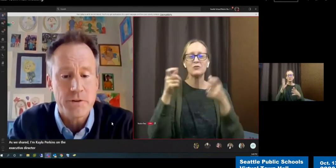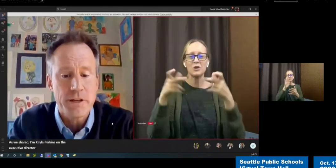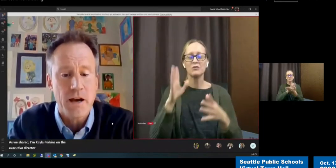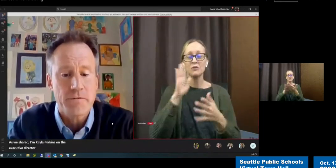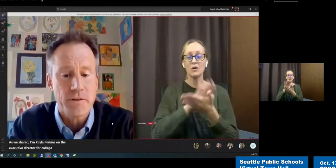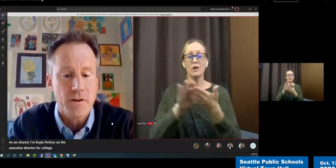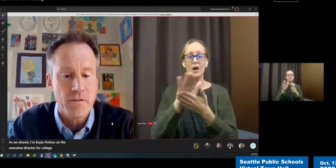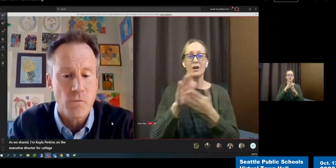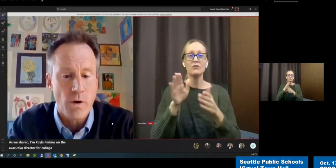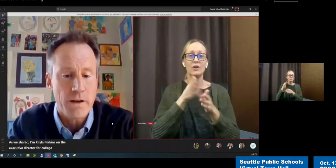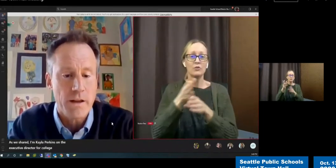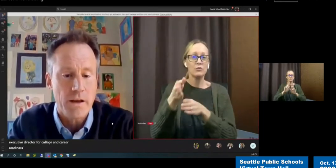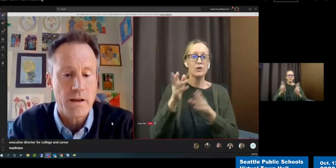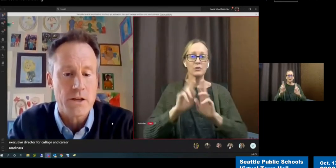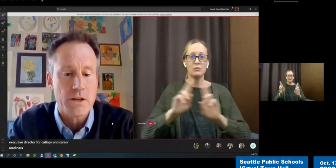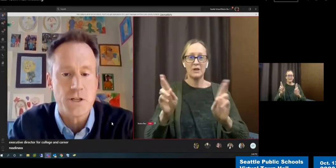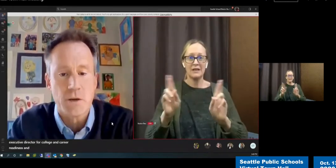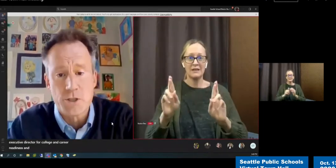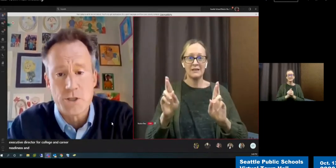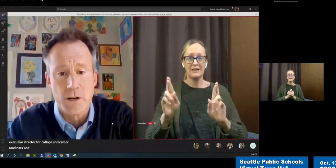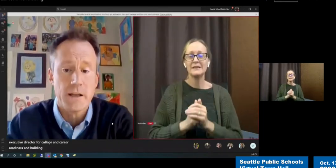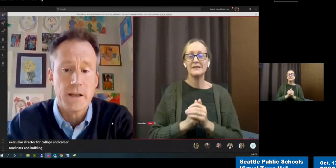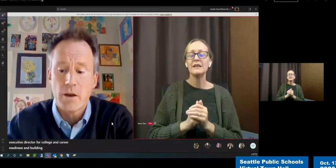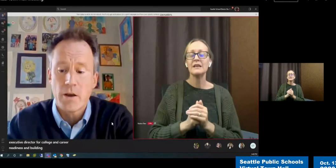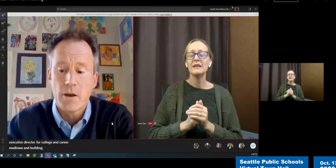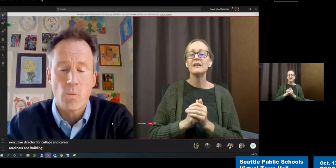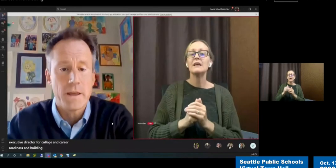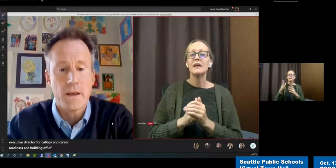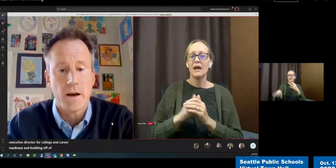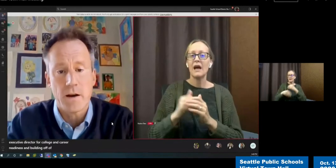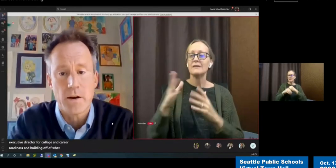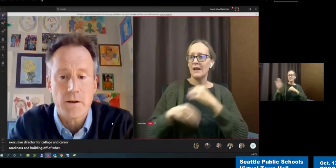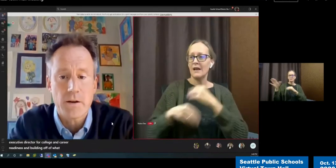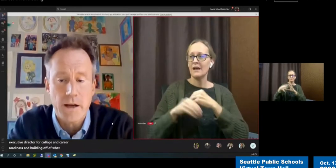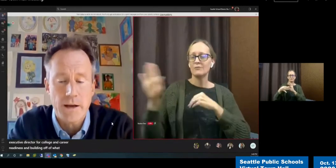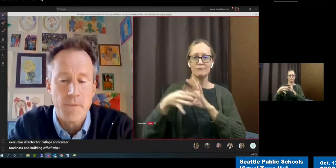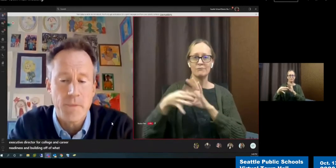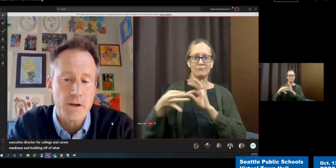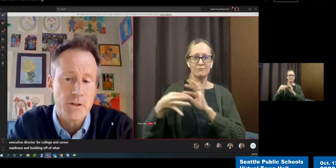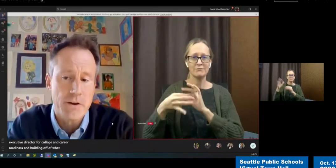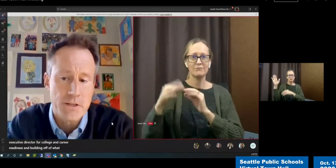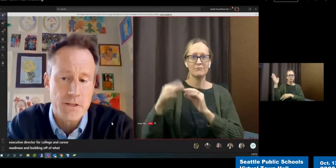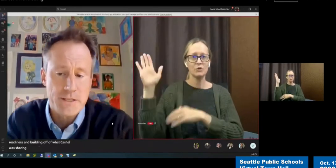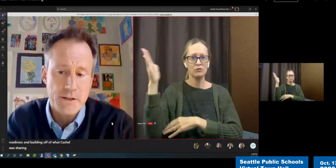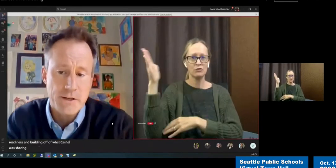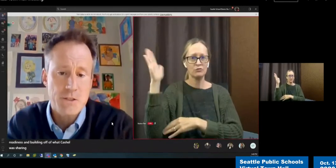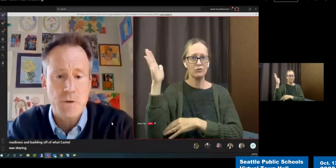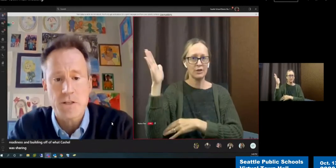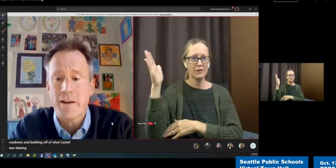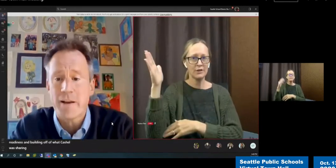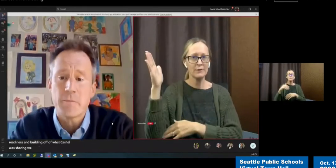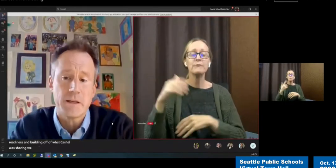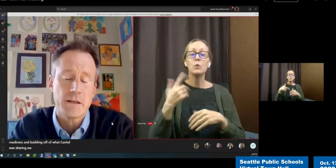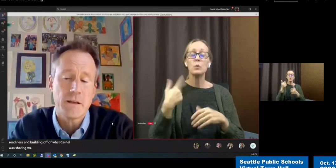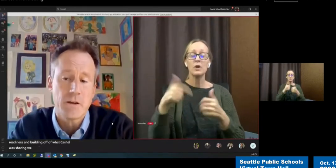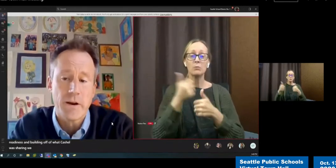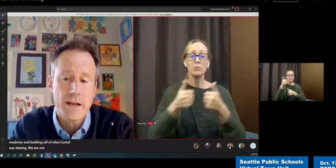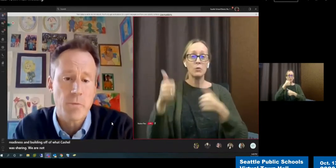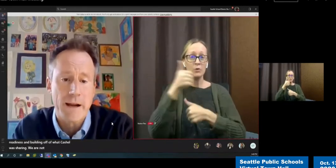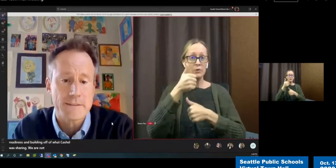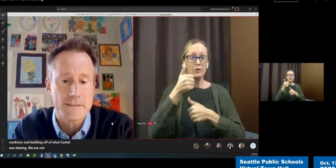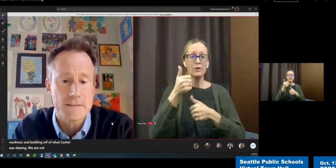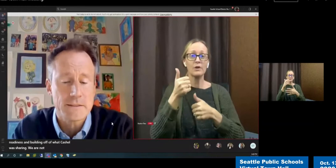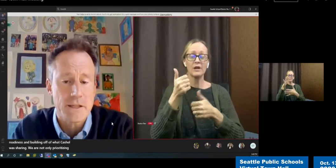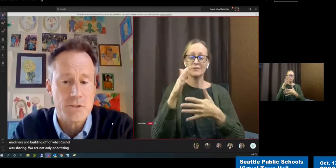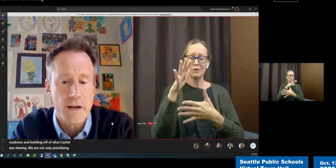building off of what Cashel was sharing, we are not only prioritizing standards, but developing grading